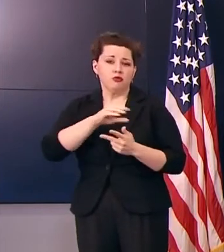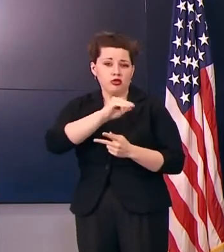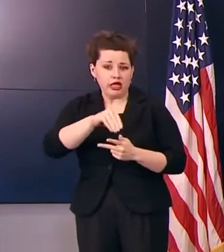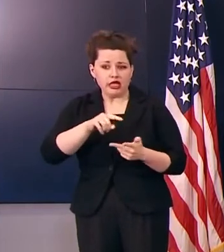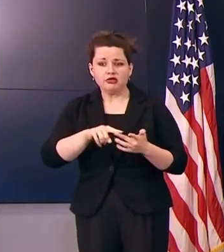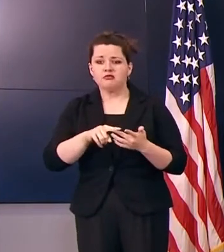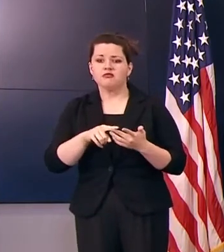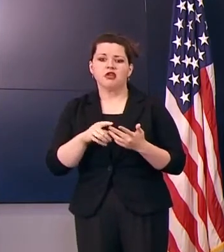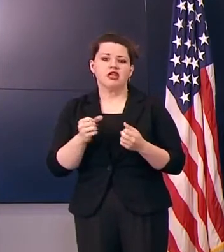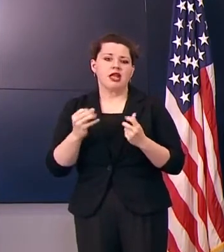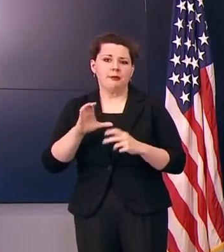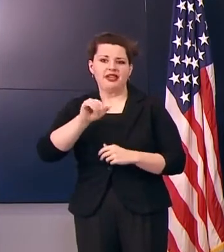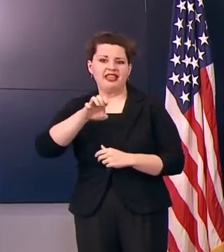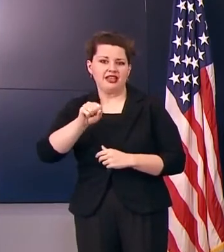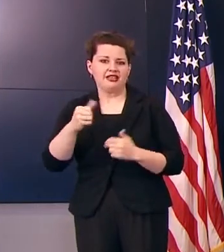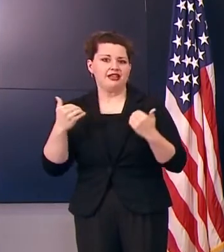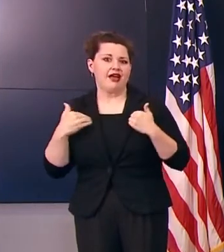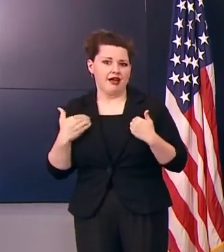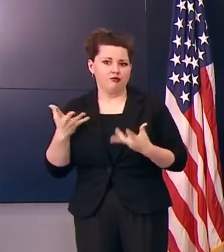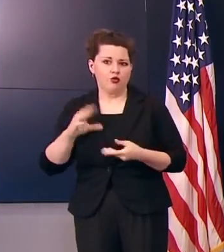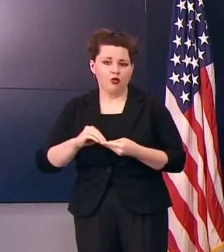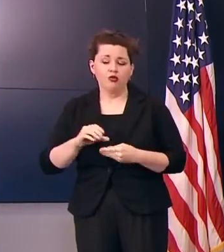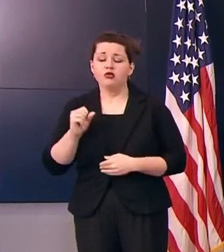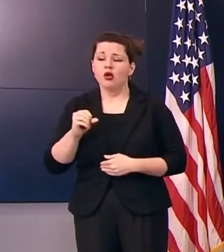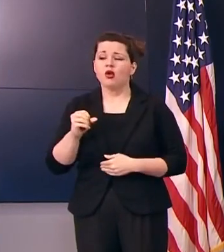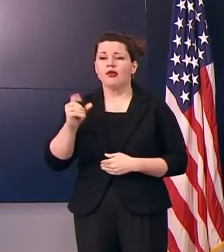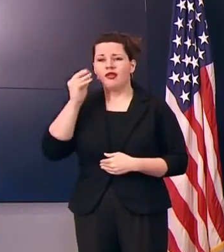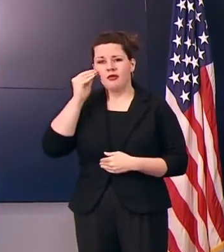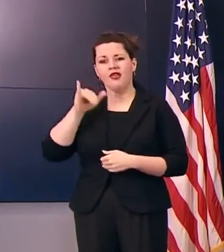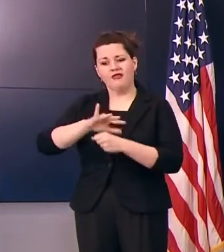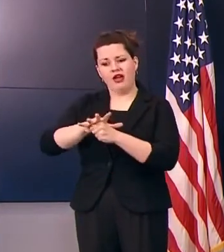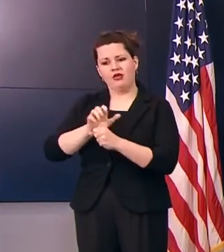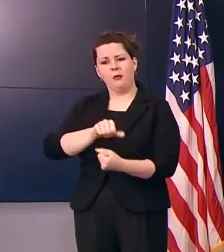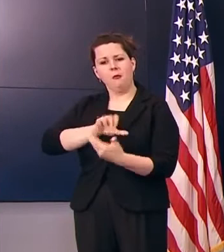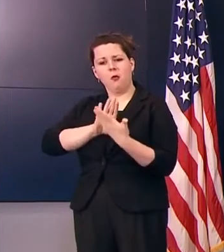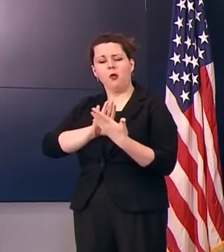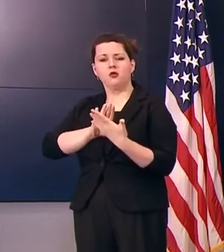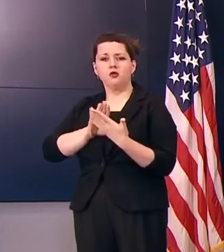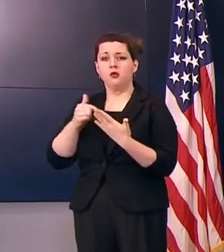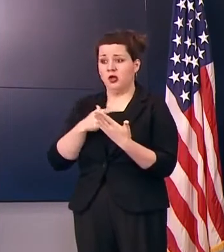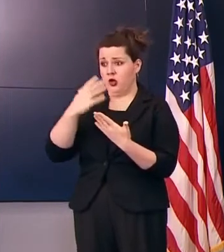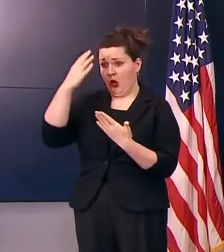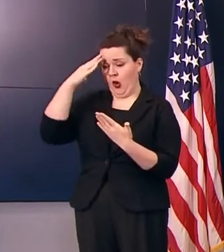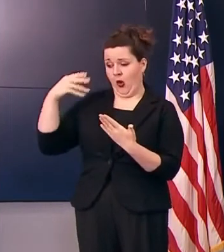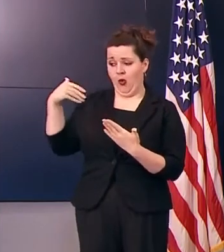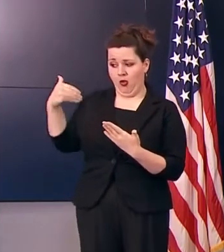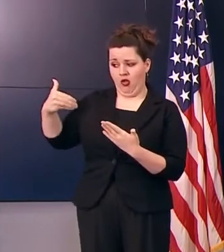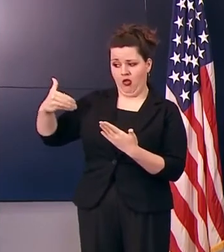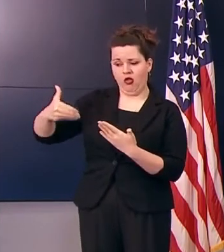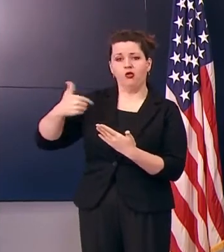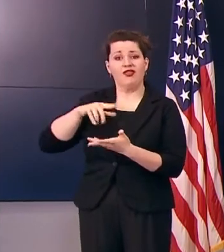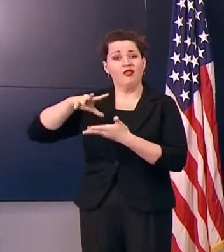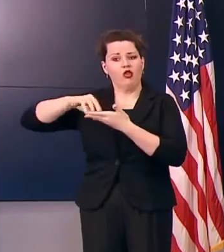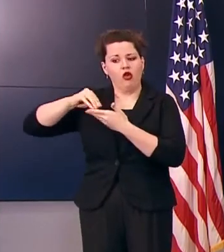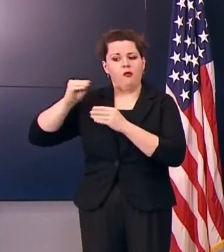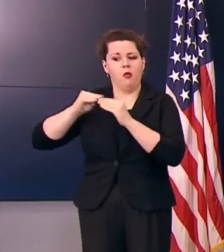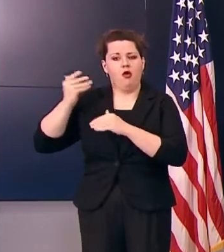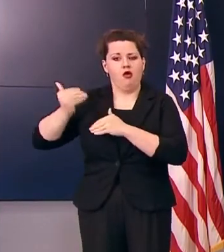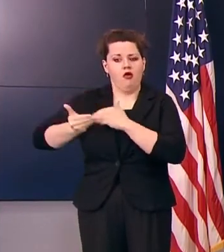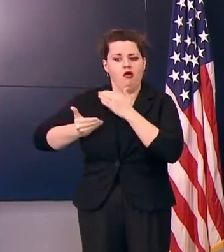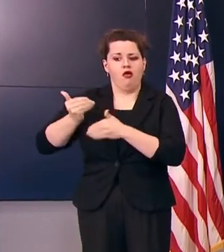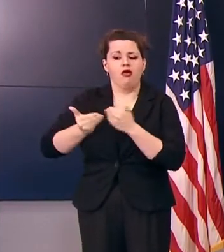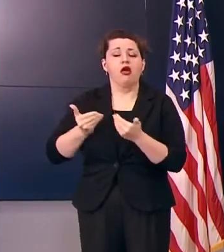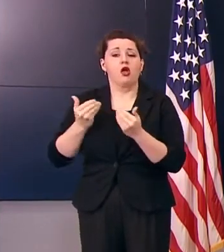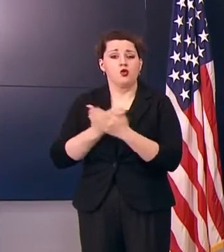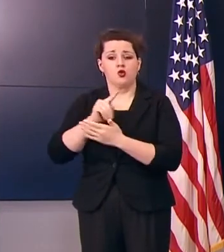And, again, we're always thinking about the approach to this virus, keeping in mind what we know as we've learned more and as we've acquired